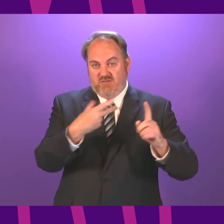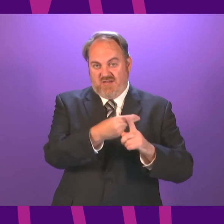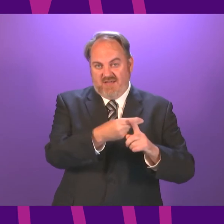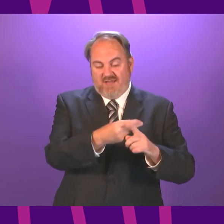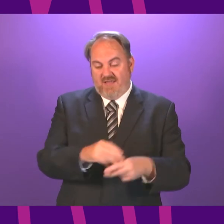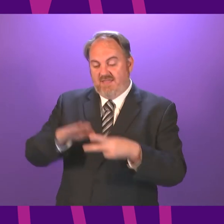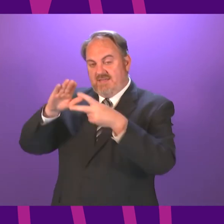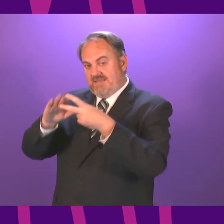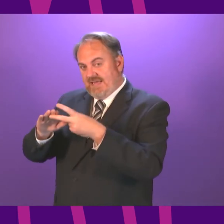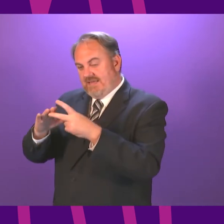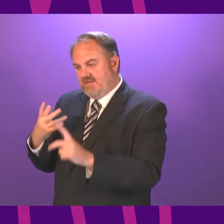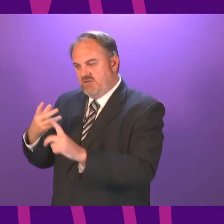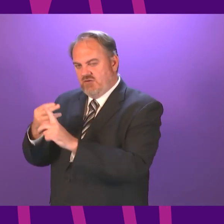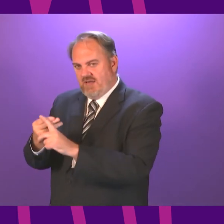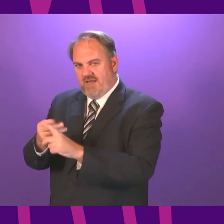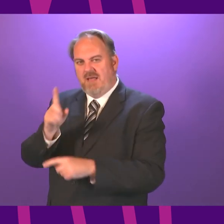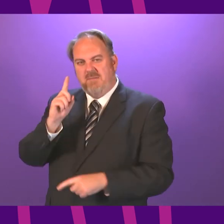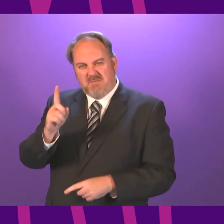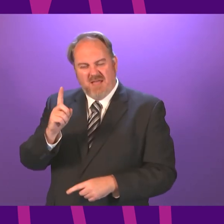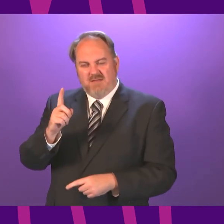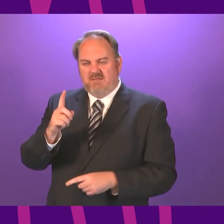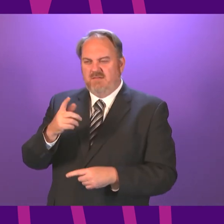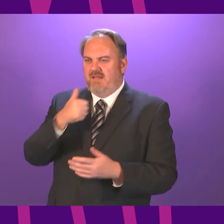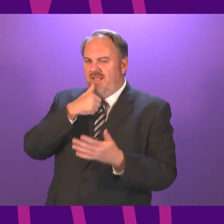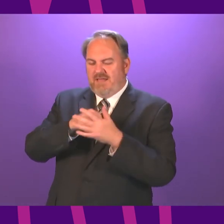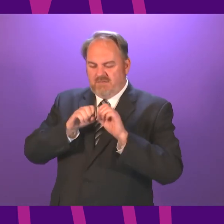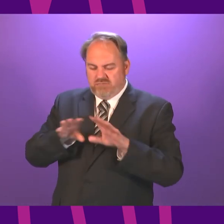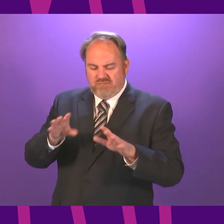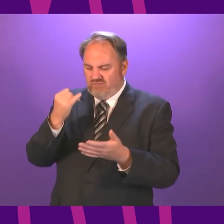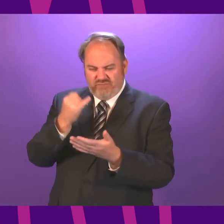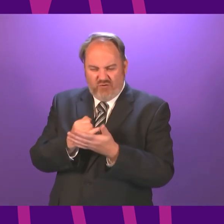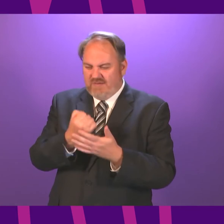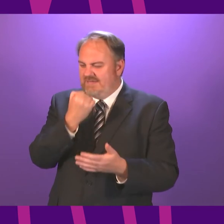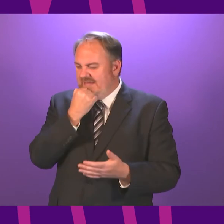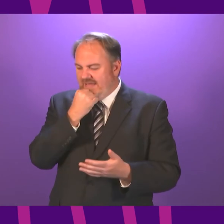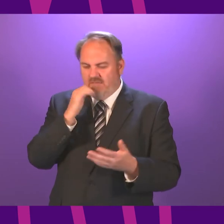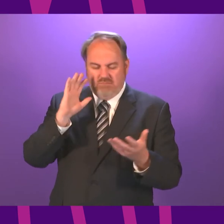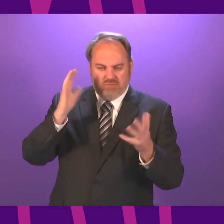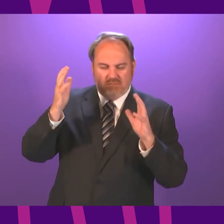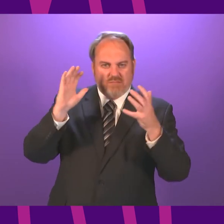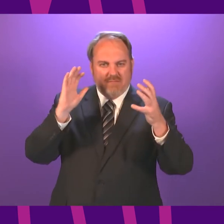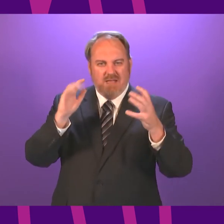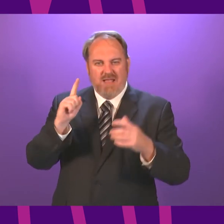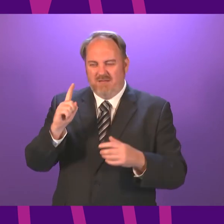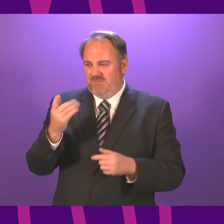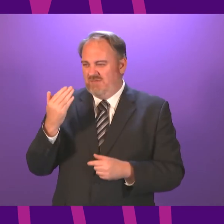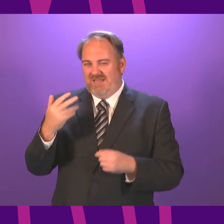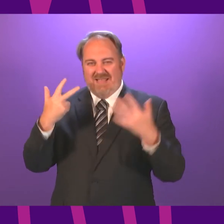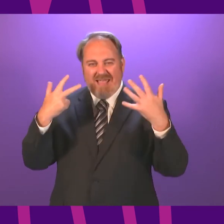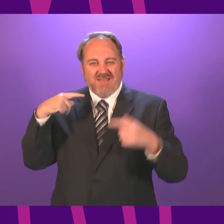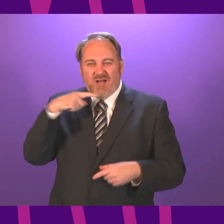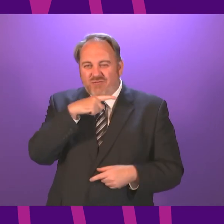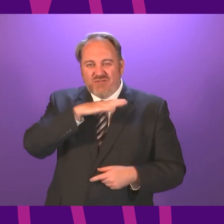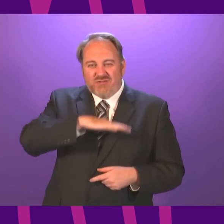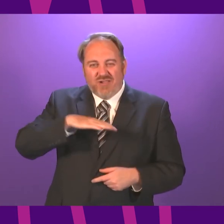an increase in number of errors in letters inviting people for vaccinations. For example, in Dumfries and Galloway, some 800 children were invited for